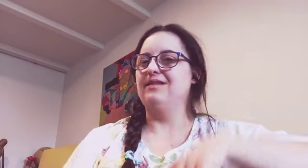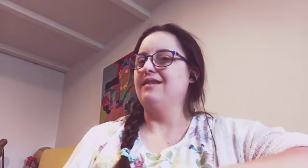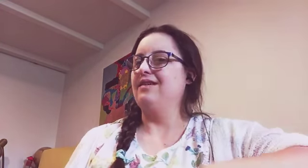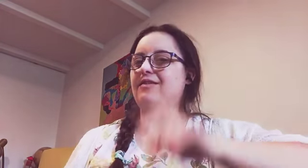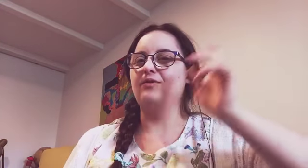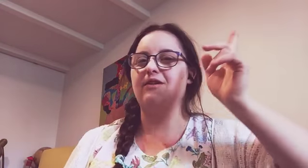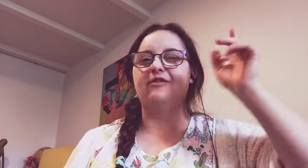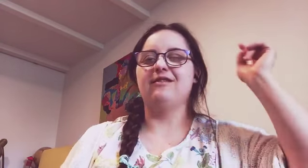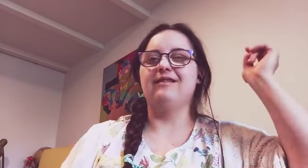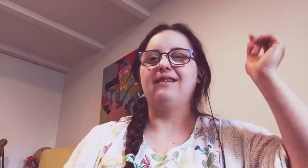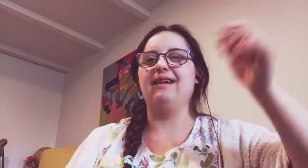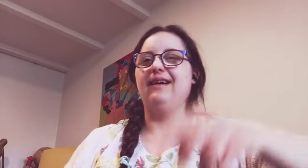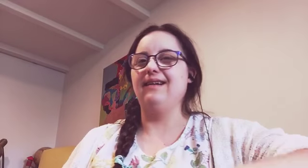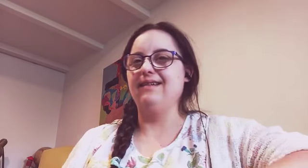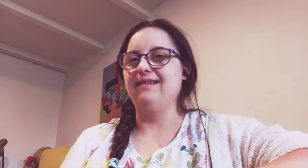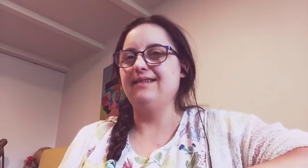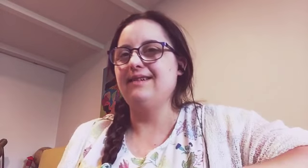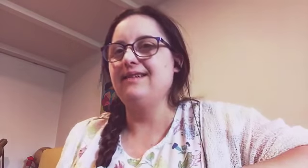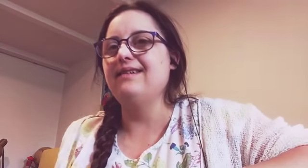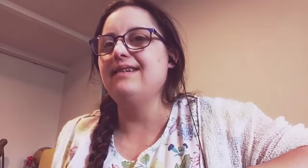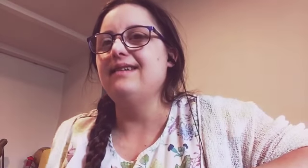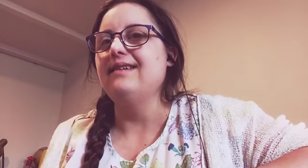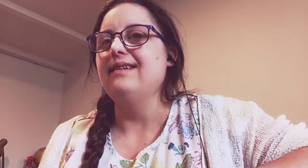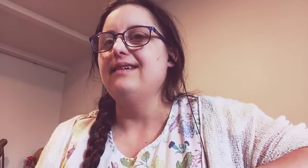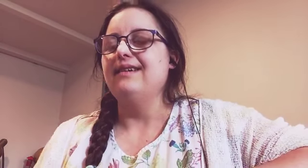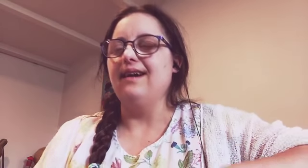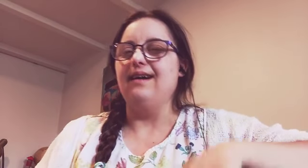no pressure. And, um,